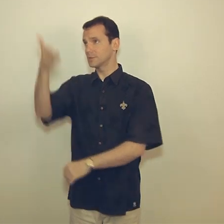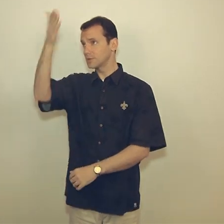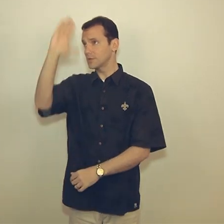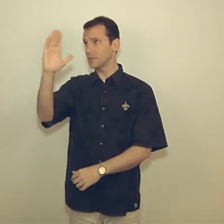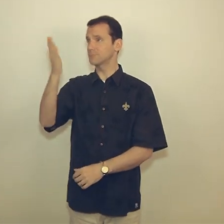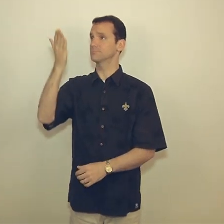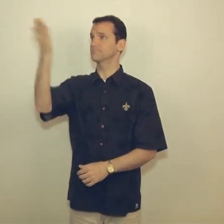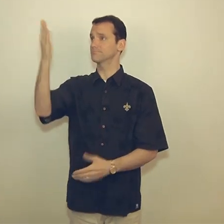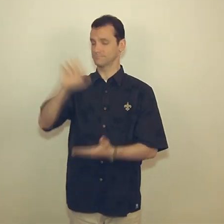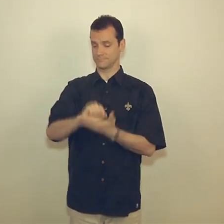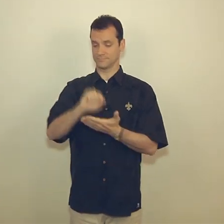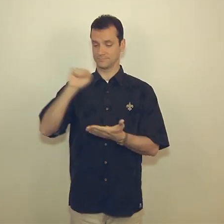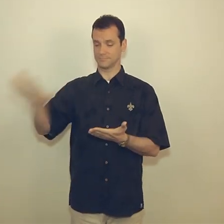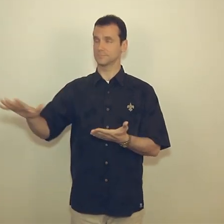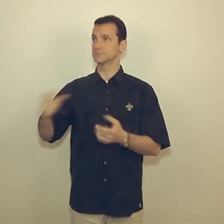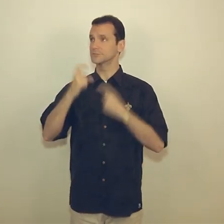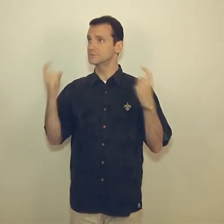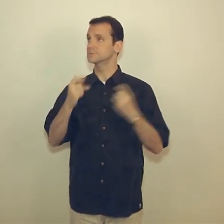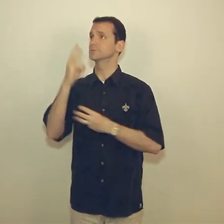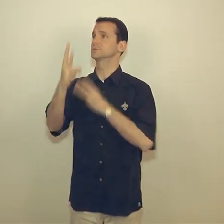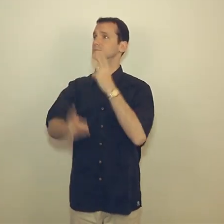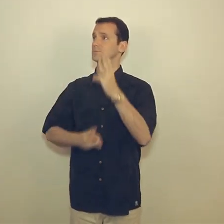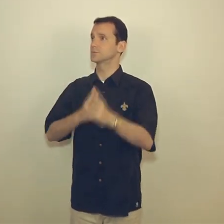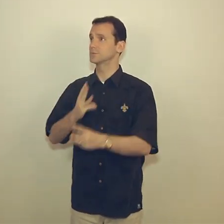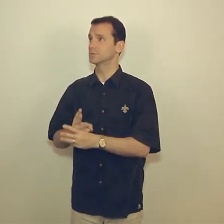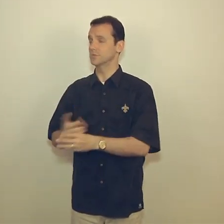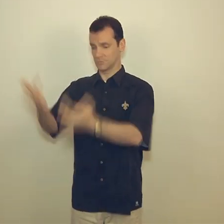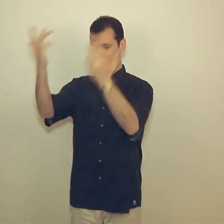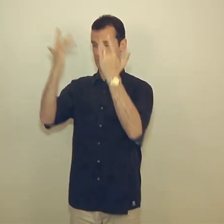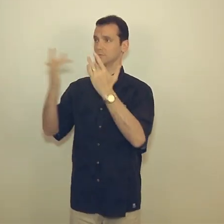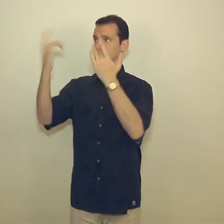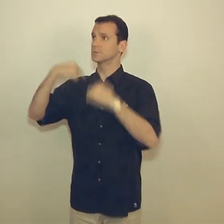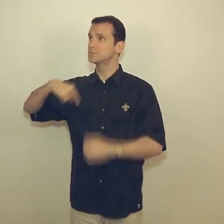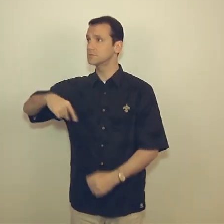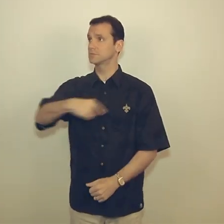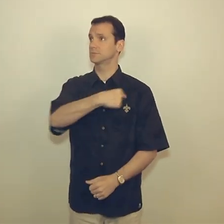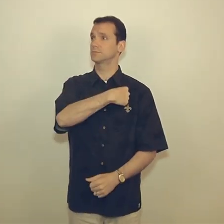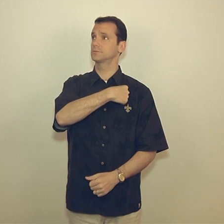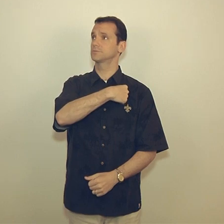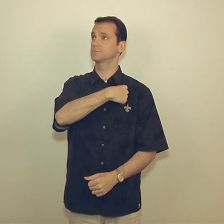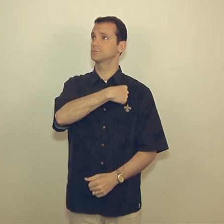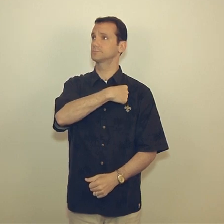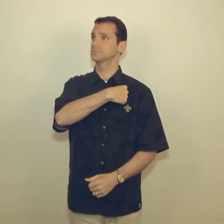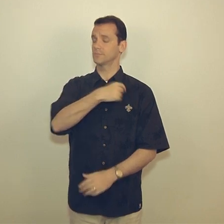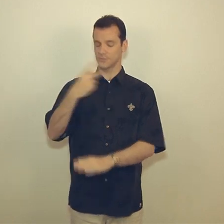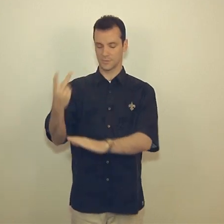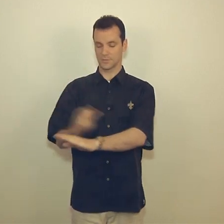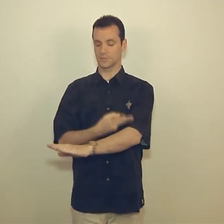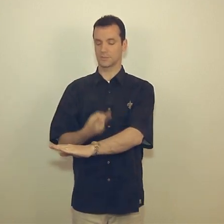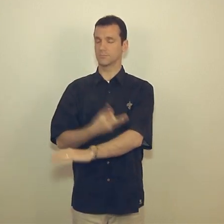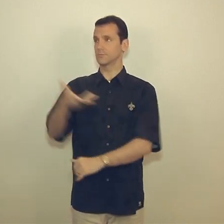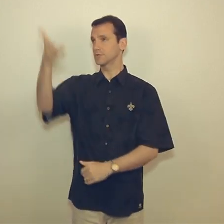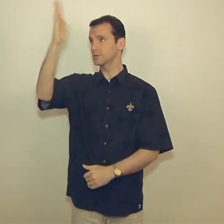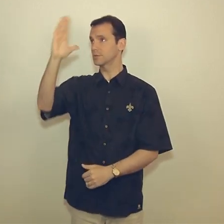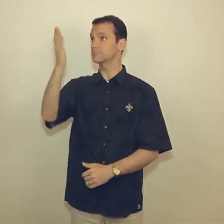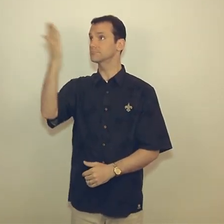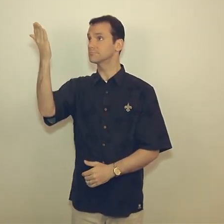Lamb of God, you take away the sins of the world, have mercy on us. Lamb of God,